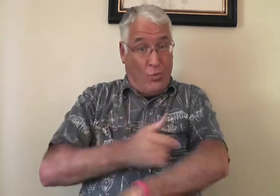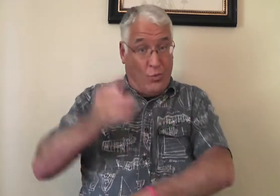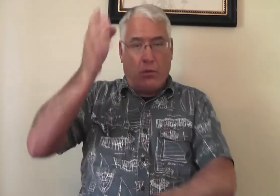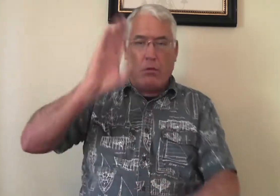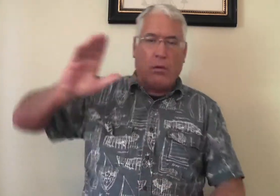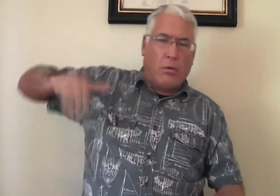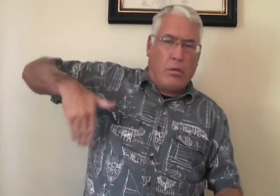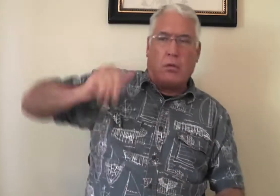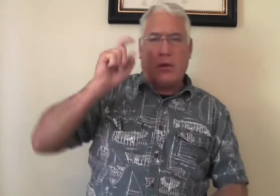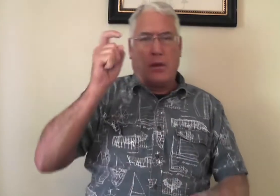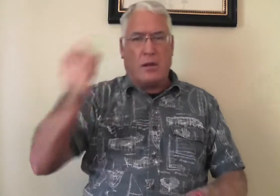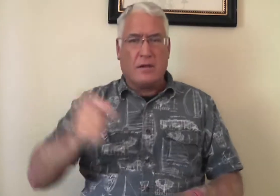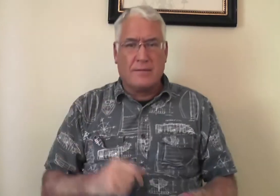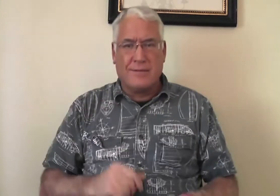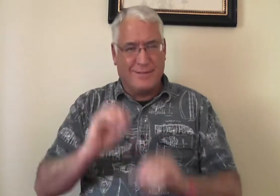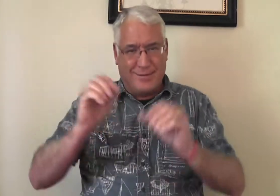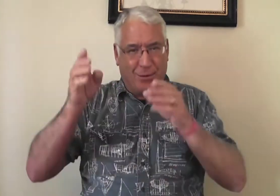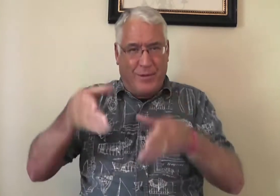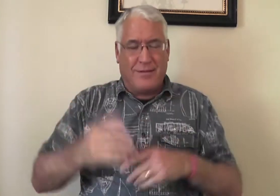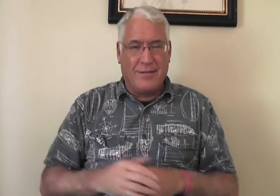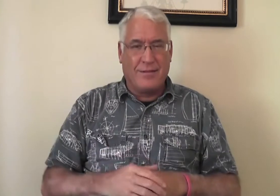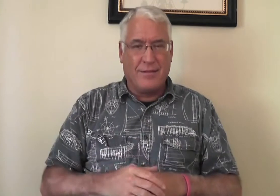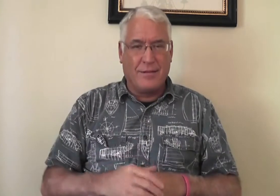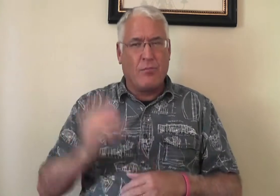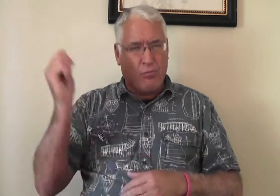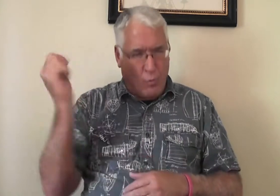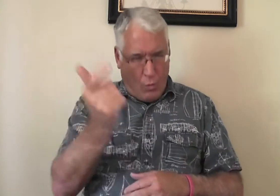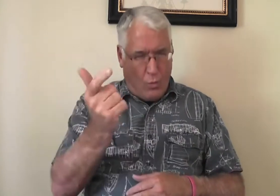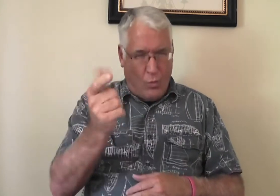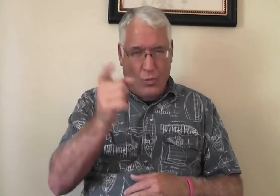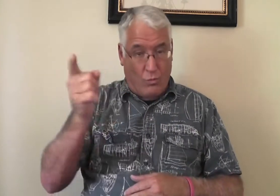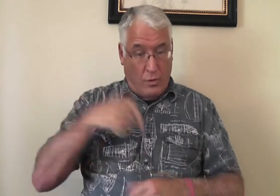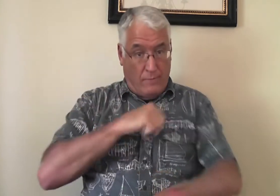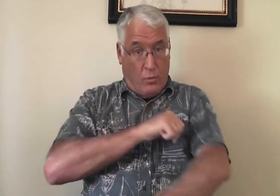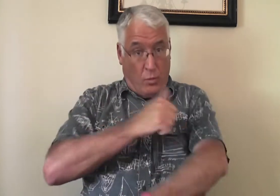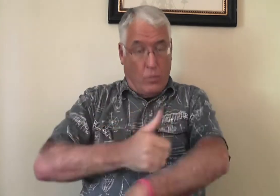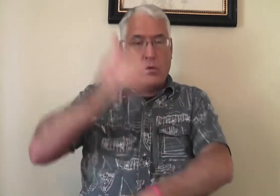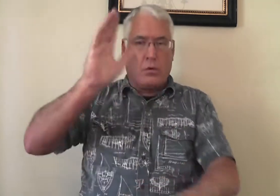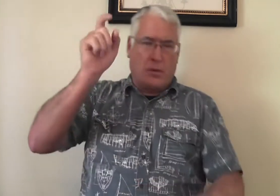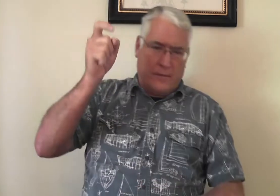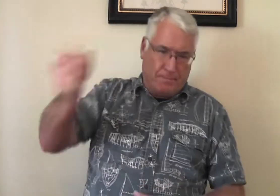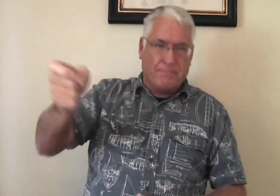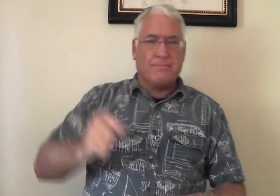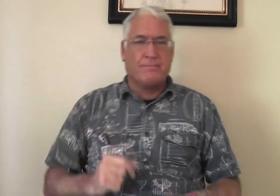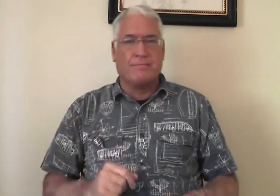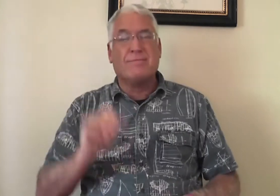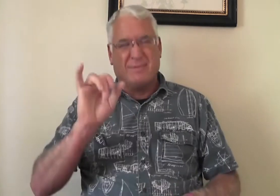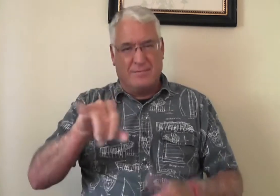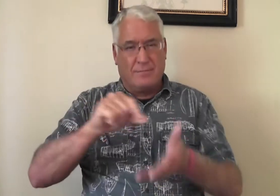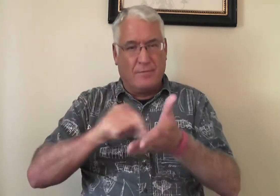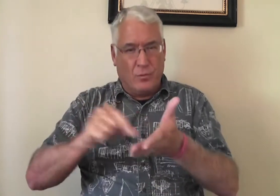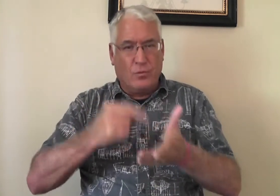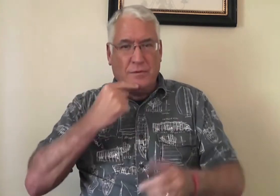one that has authority that God did not give it to them. All who have authority, God gave it to them.